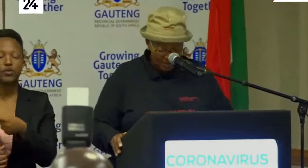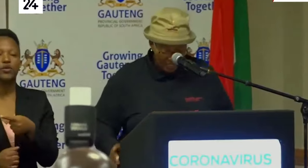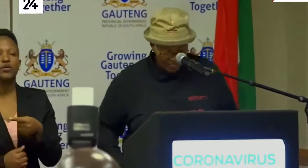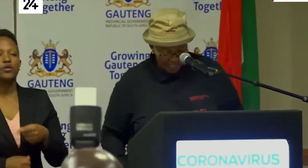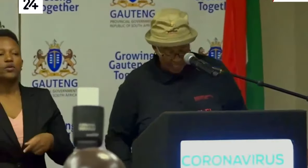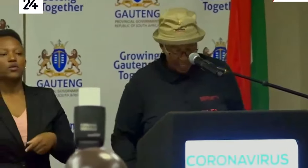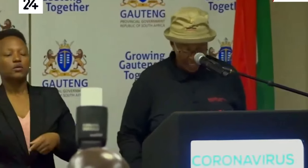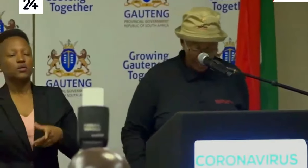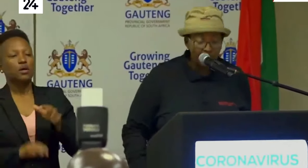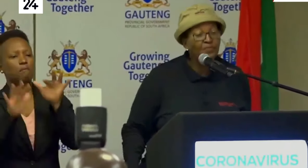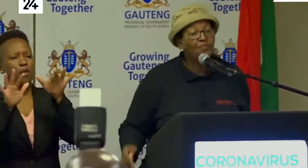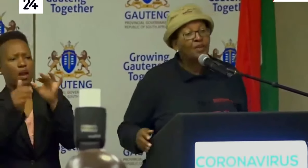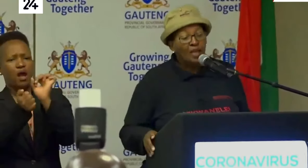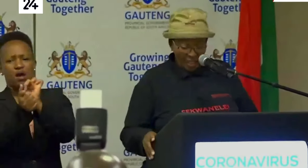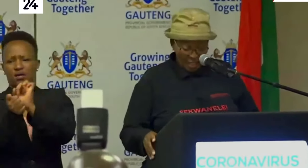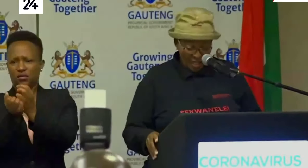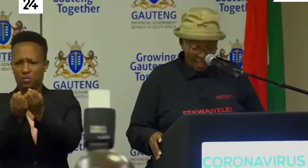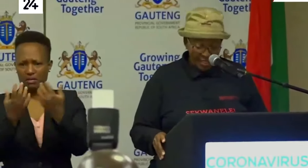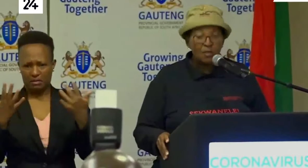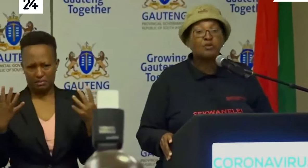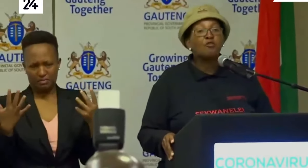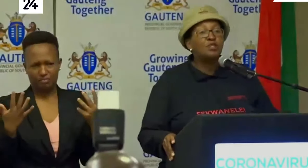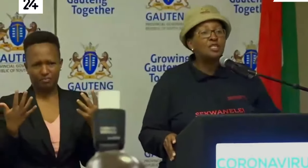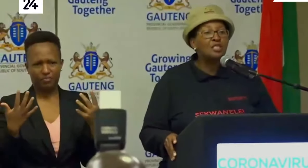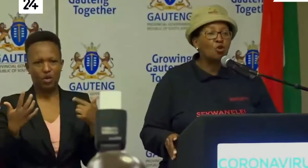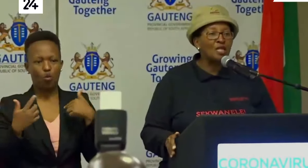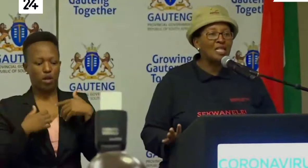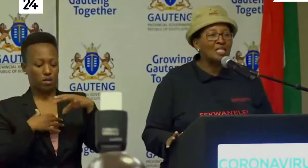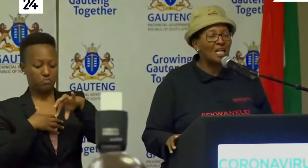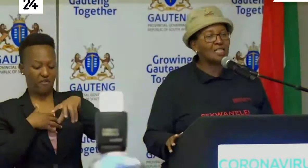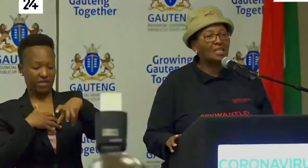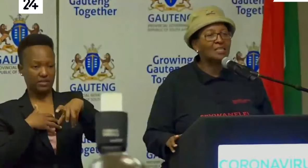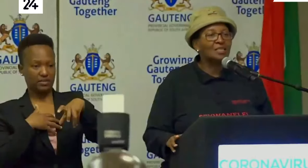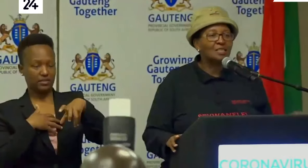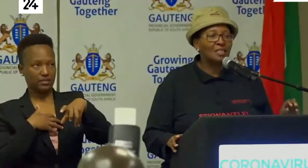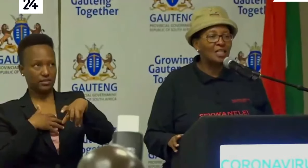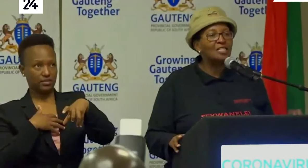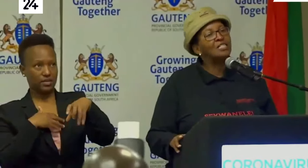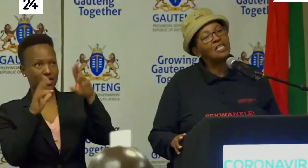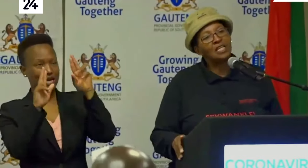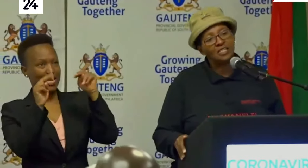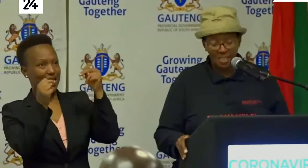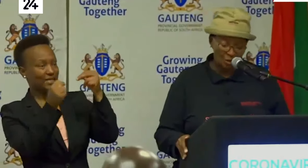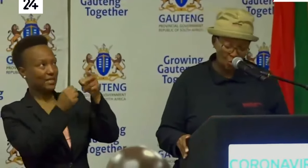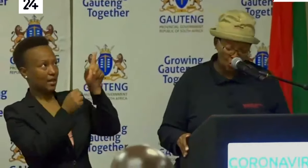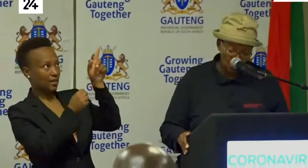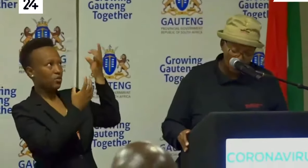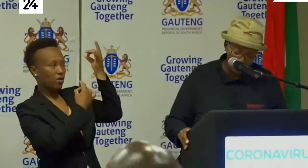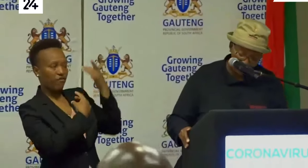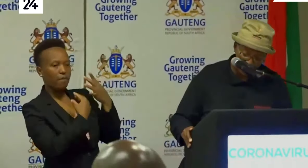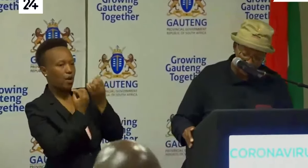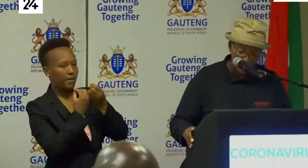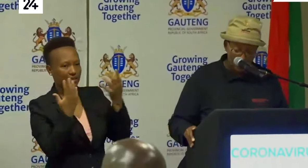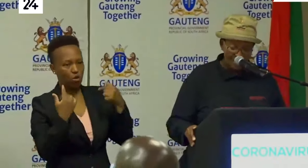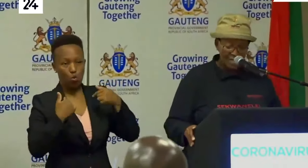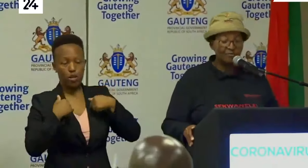have been arrested as the province it's only national that releases the statistics so we don't